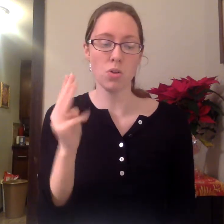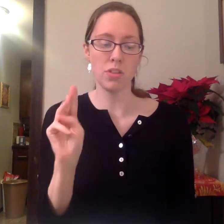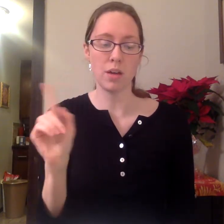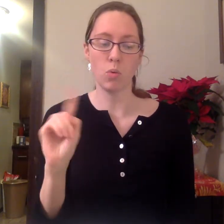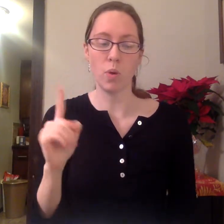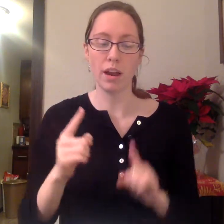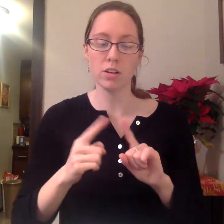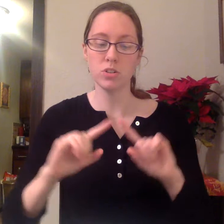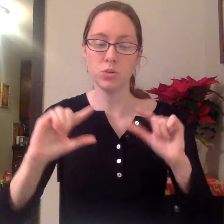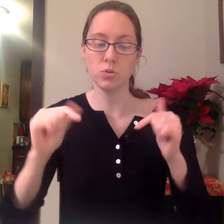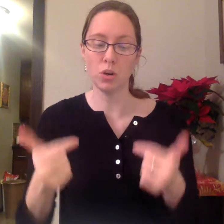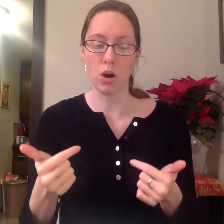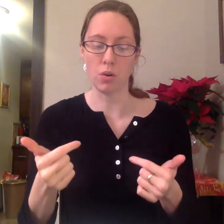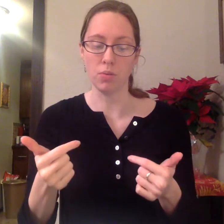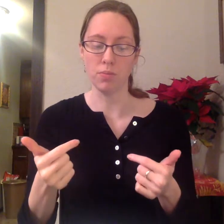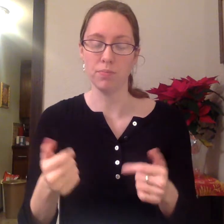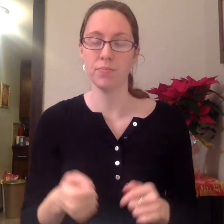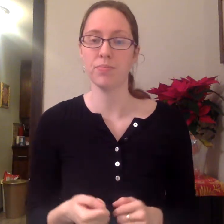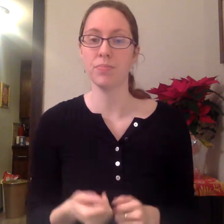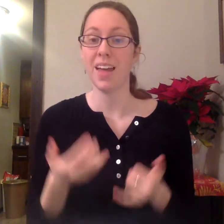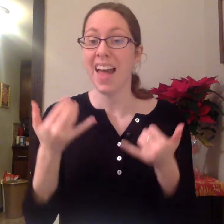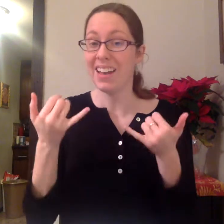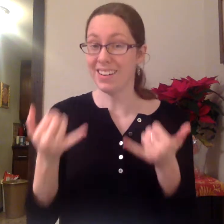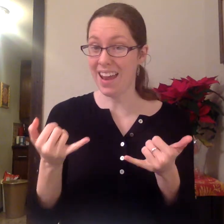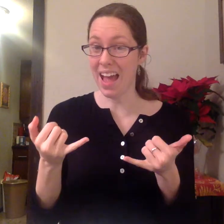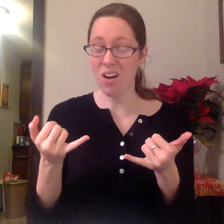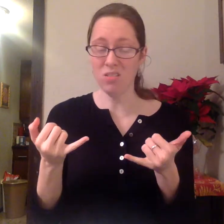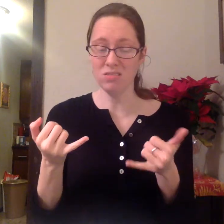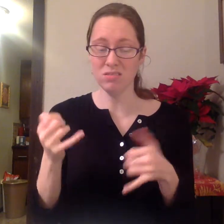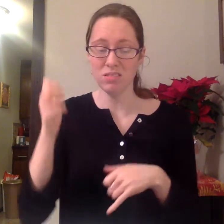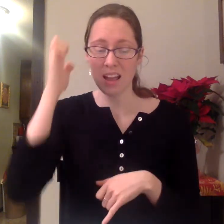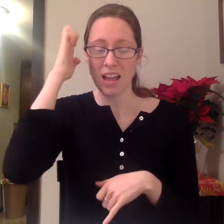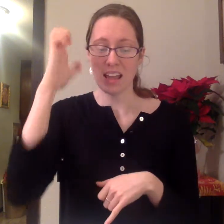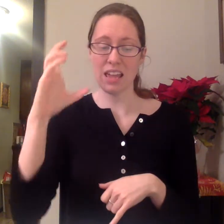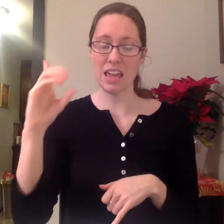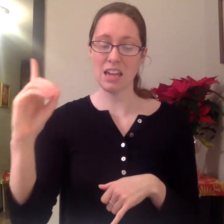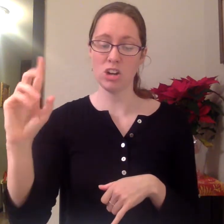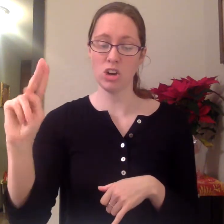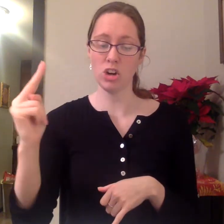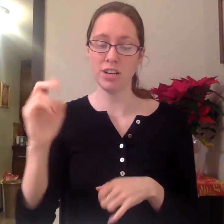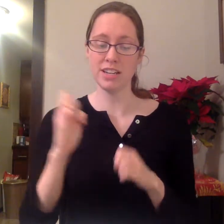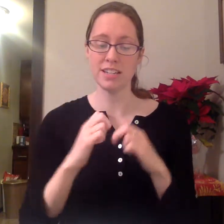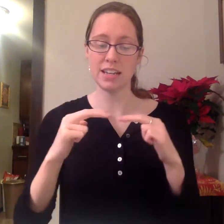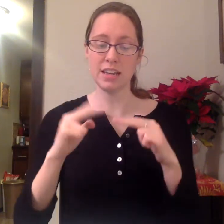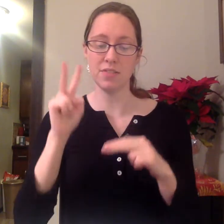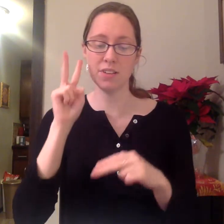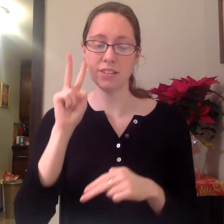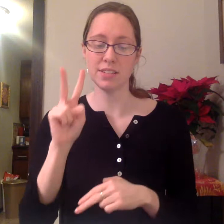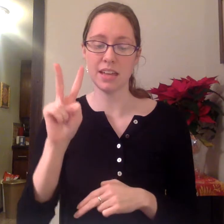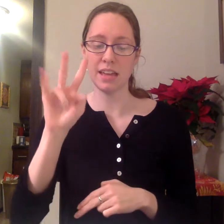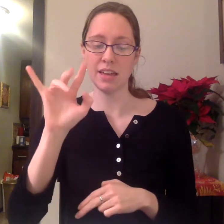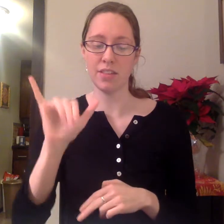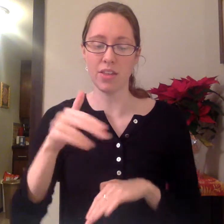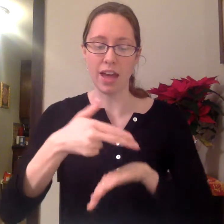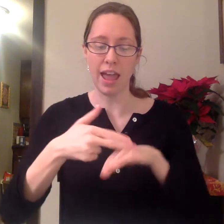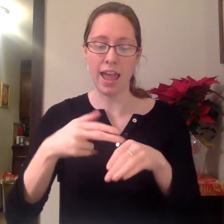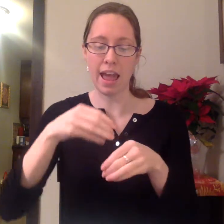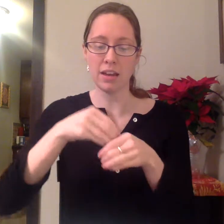them where to go. Now, he couldn't even see the hand